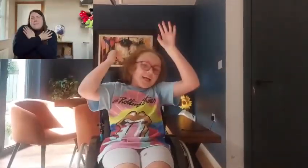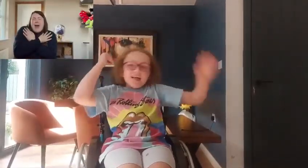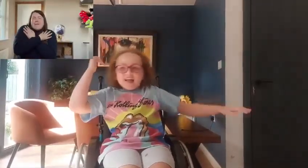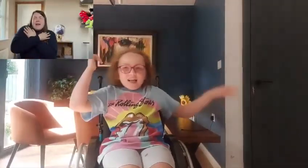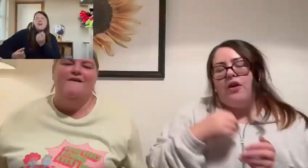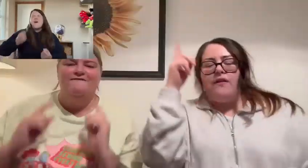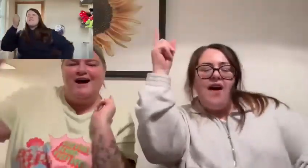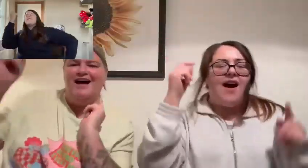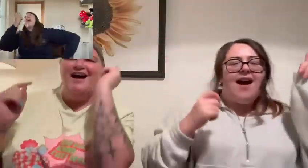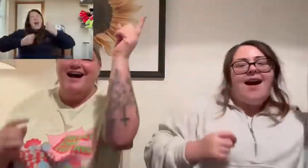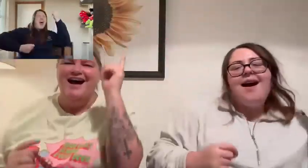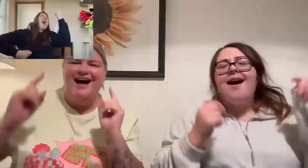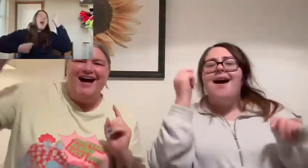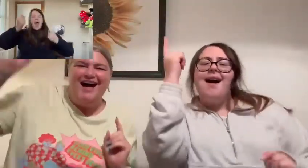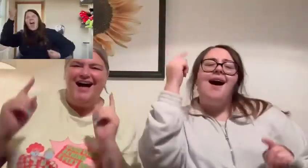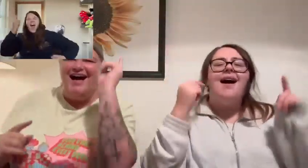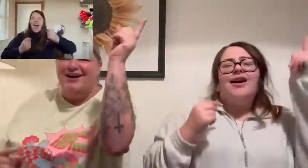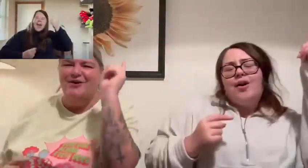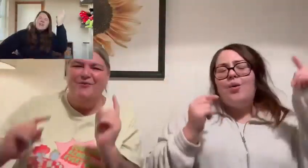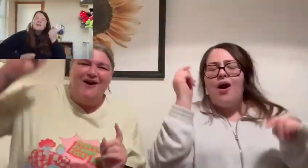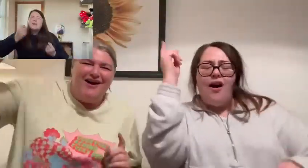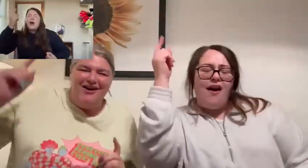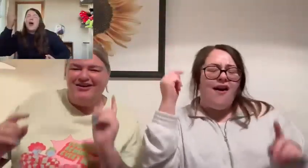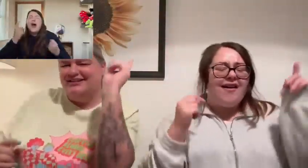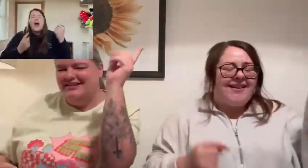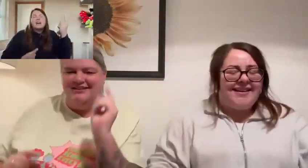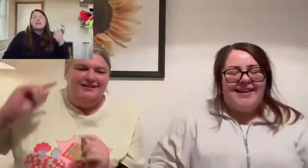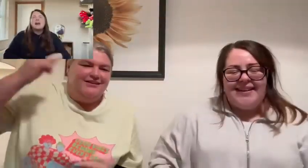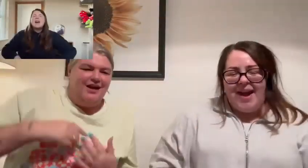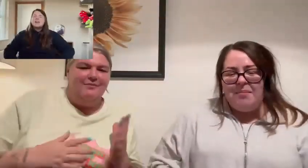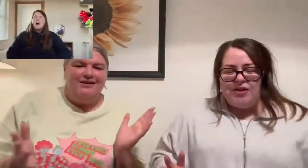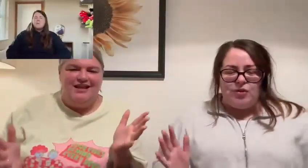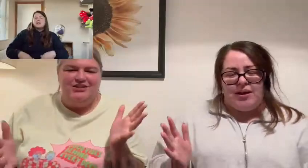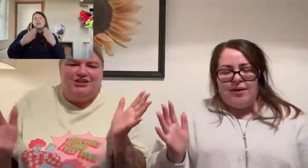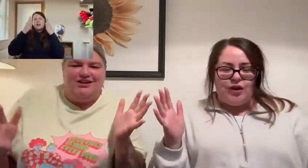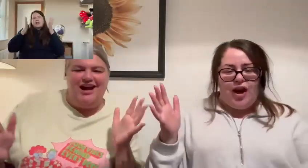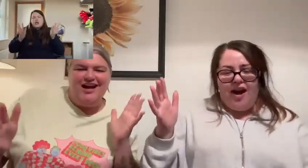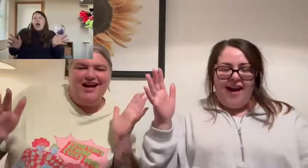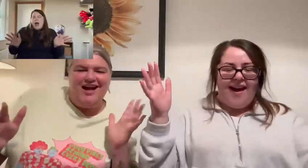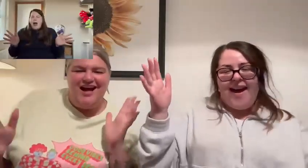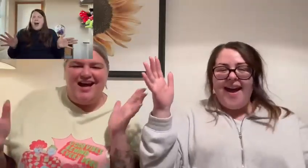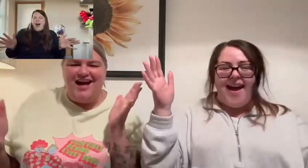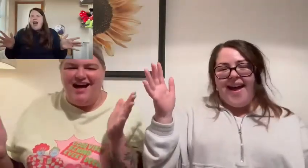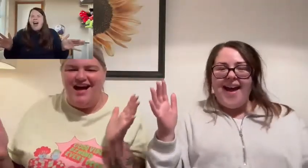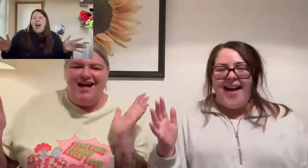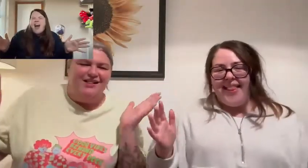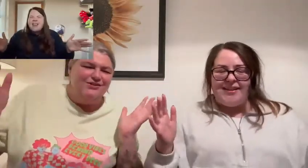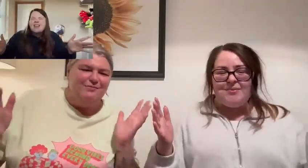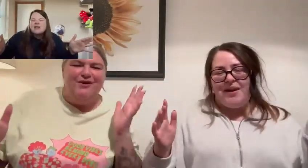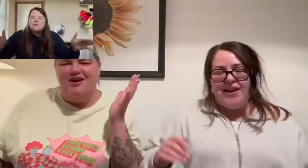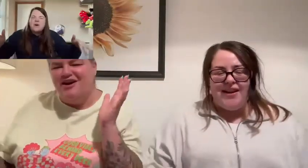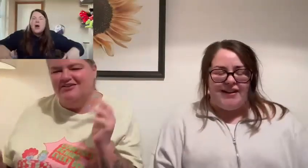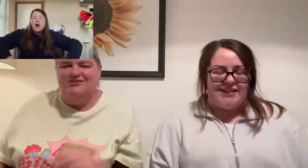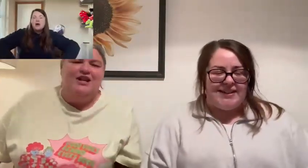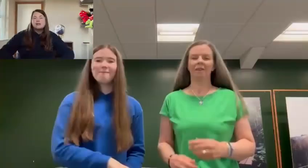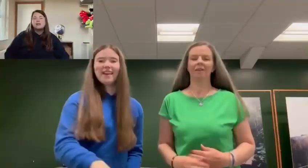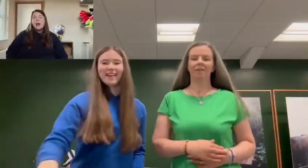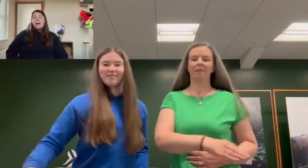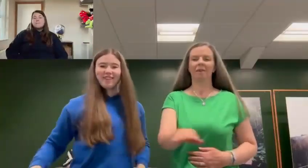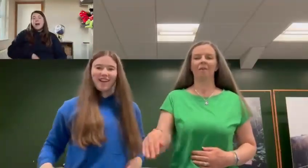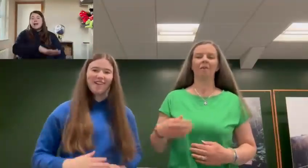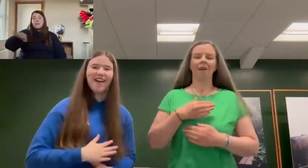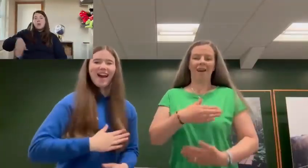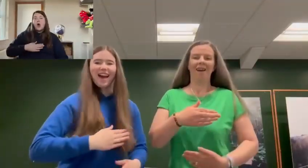Baby, you're a fighter you were Come on, let your colors burst